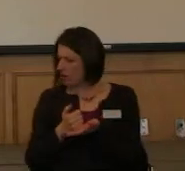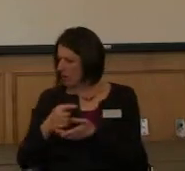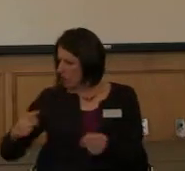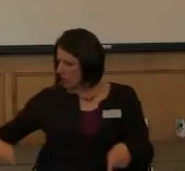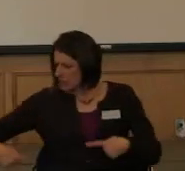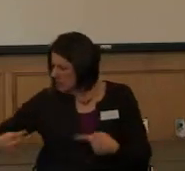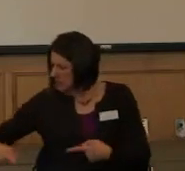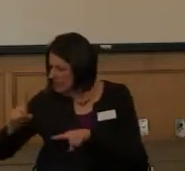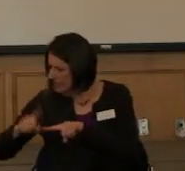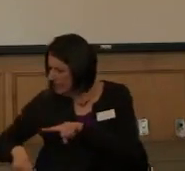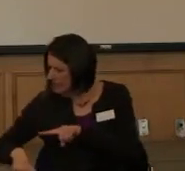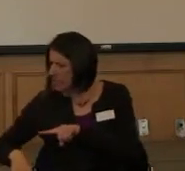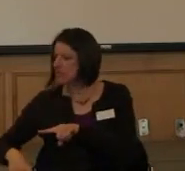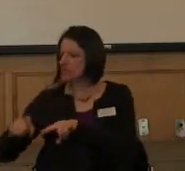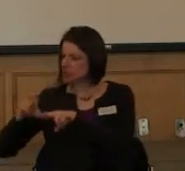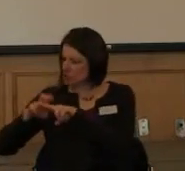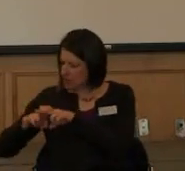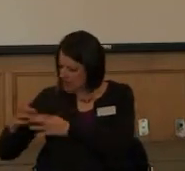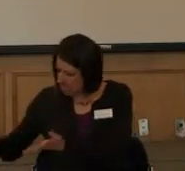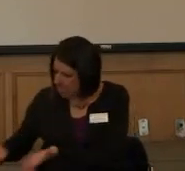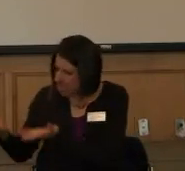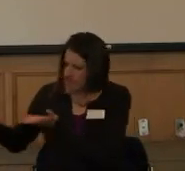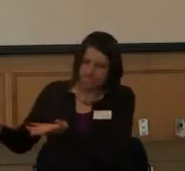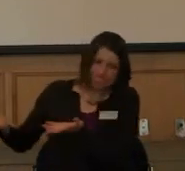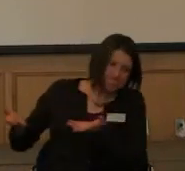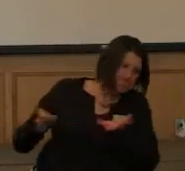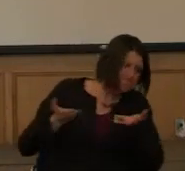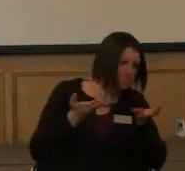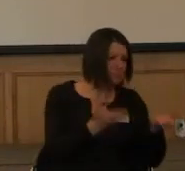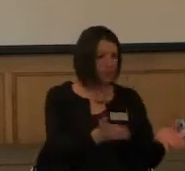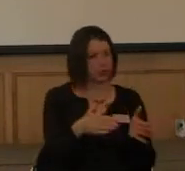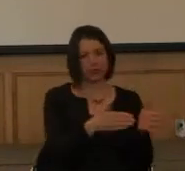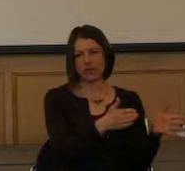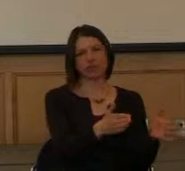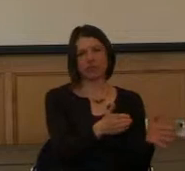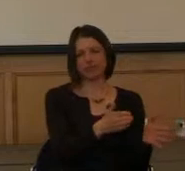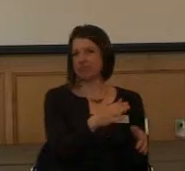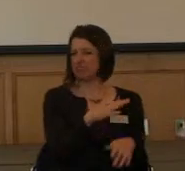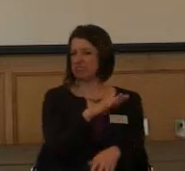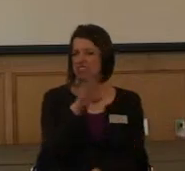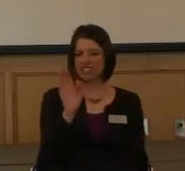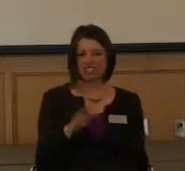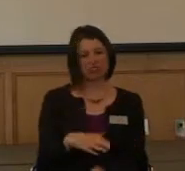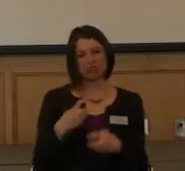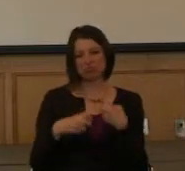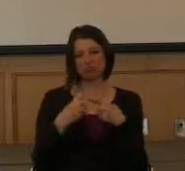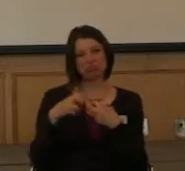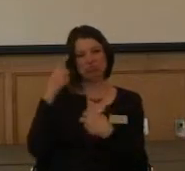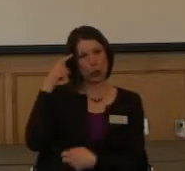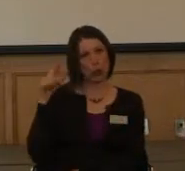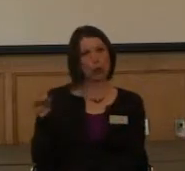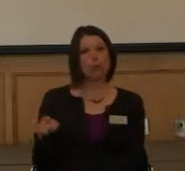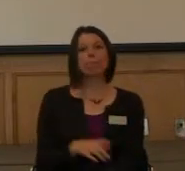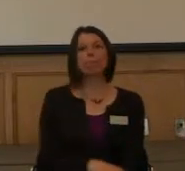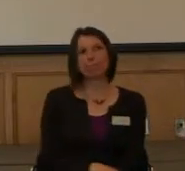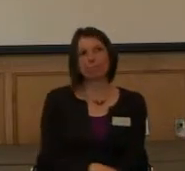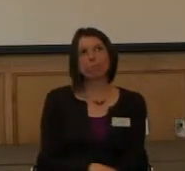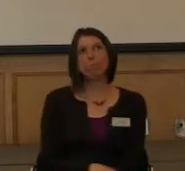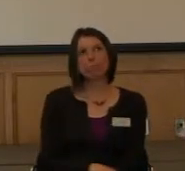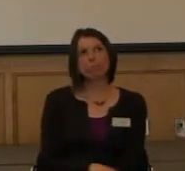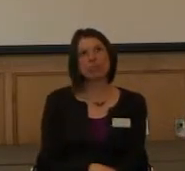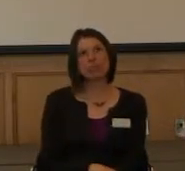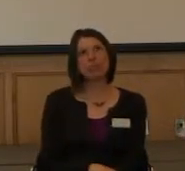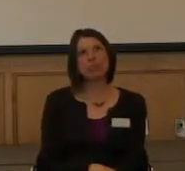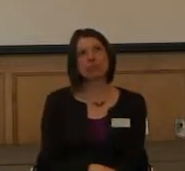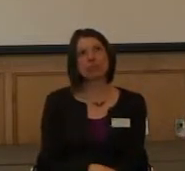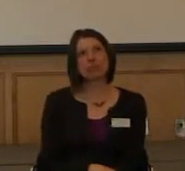your butt down to the river. You know, I mean, it just, it was never an issue for her. And there was one point where we